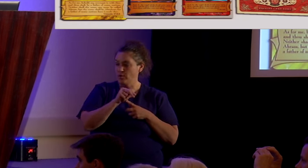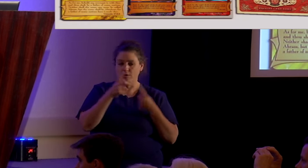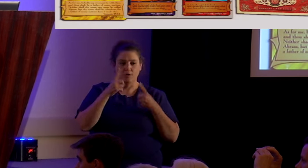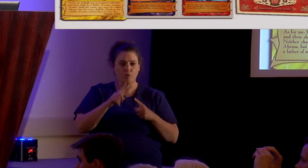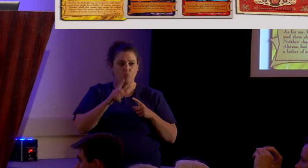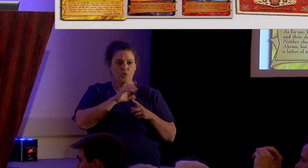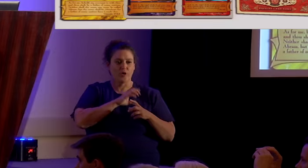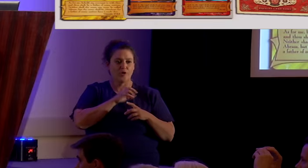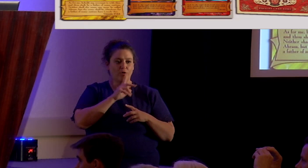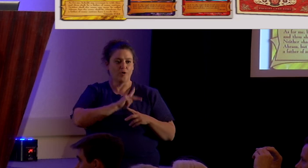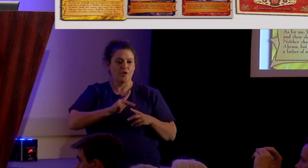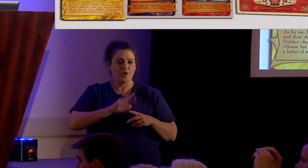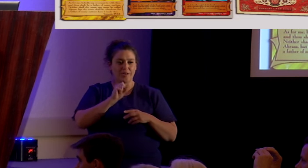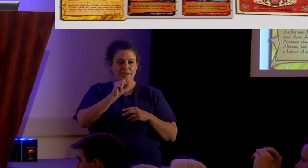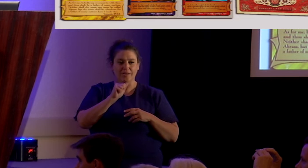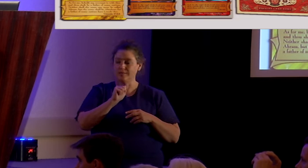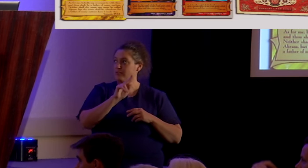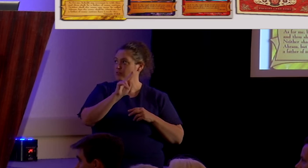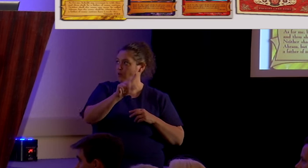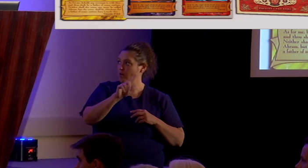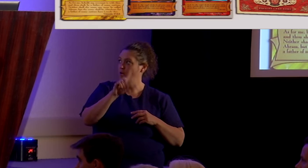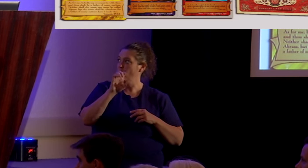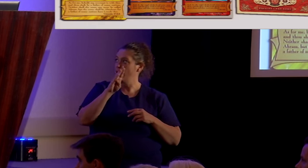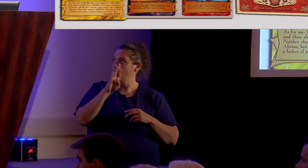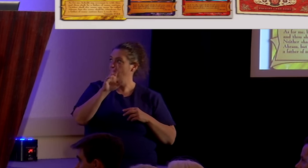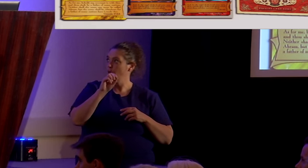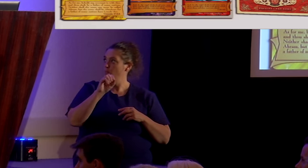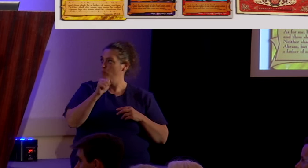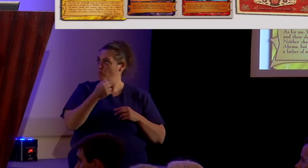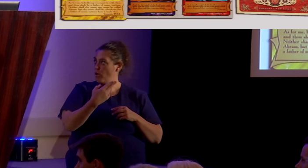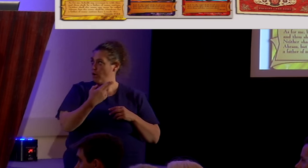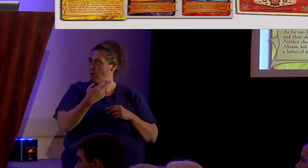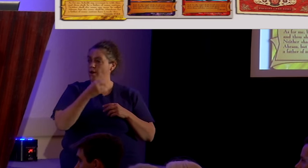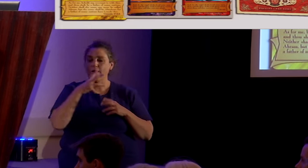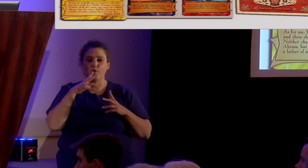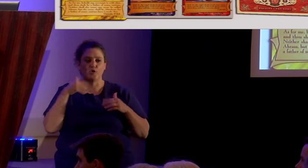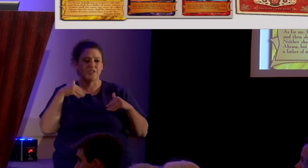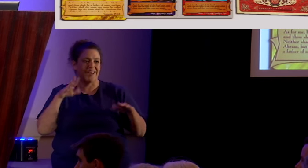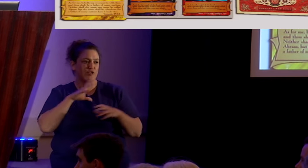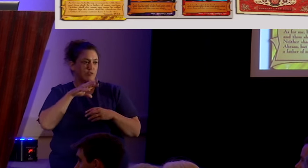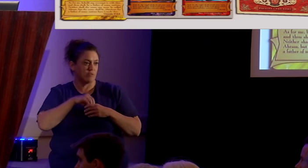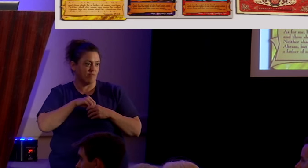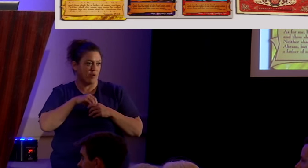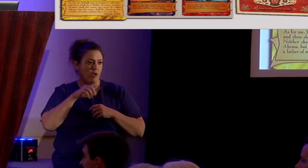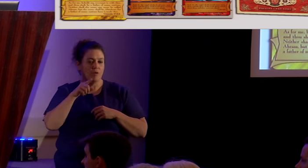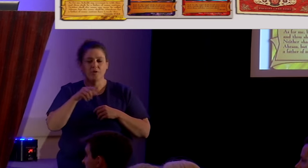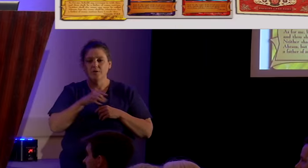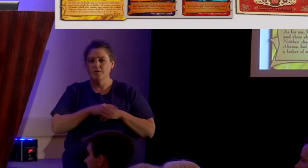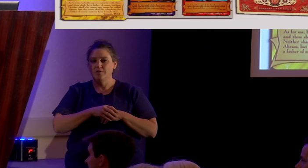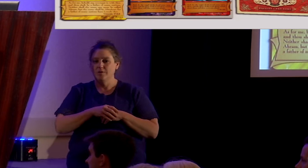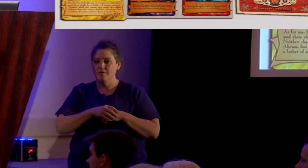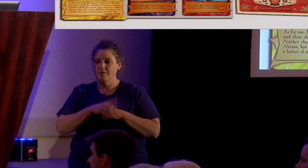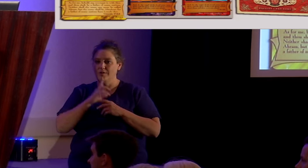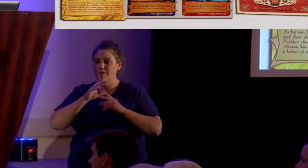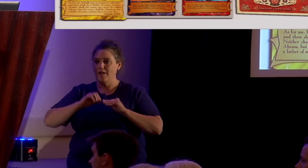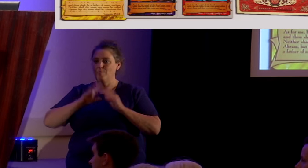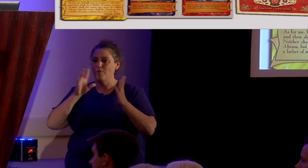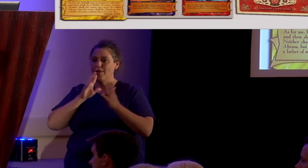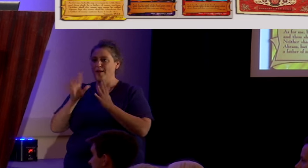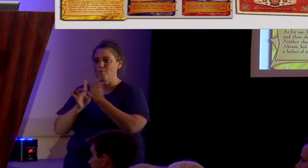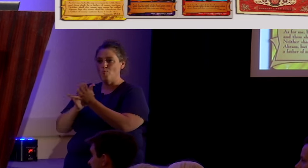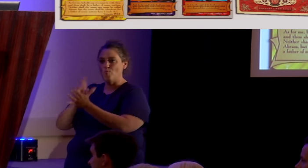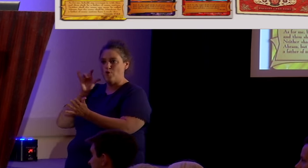Saul and Deborah. There are even angels involved in this particular game. A blatant, blatant ripoff